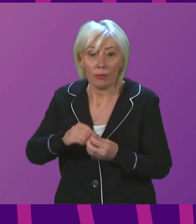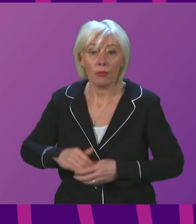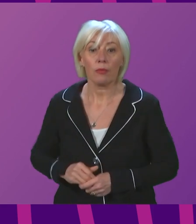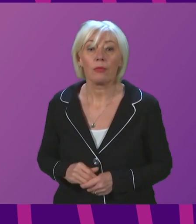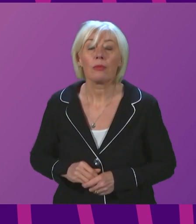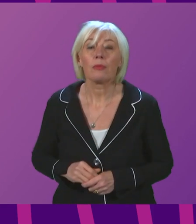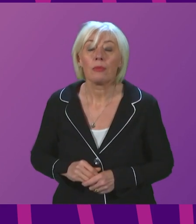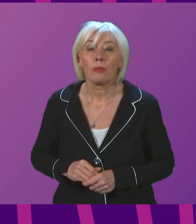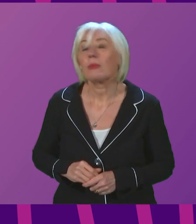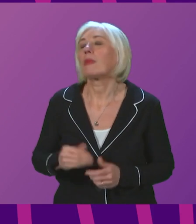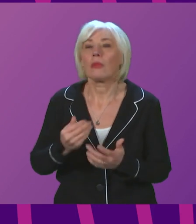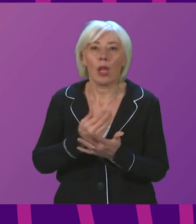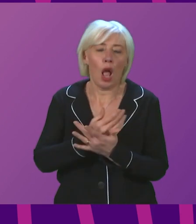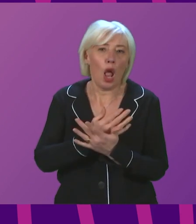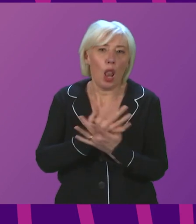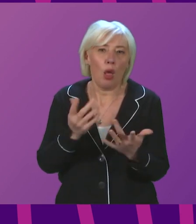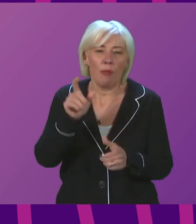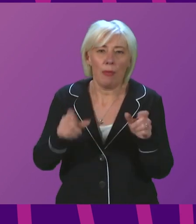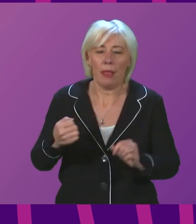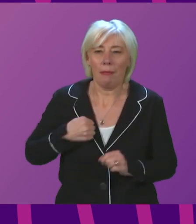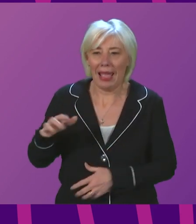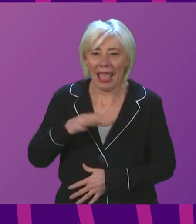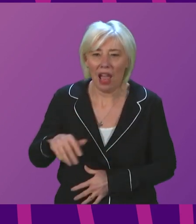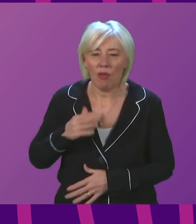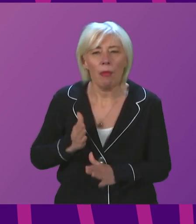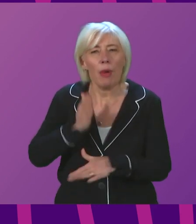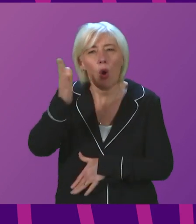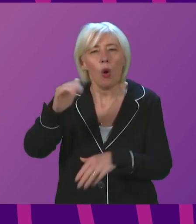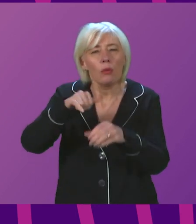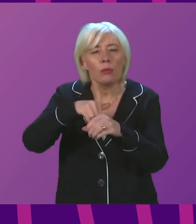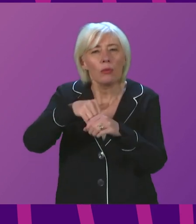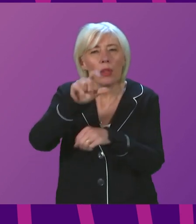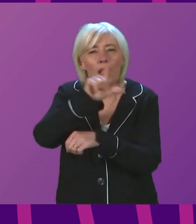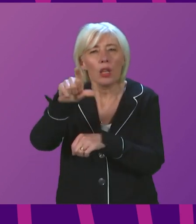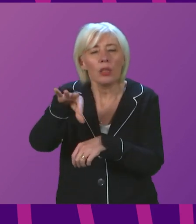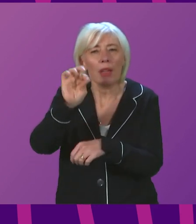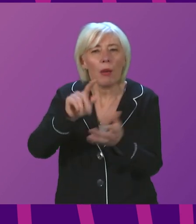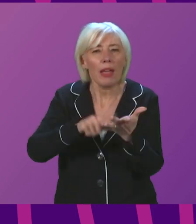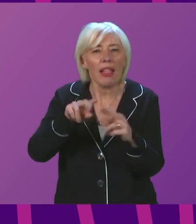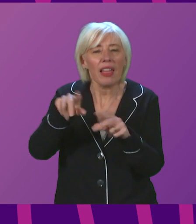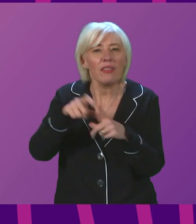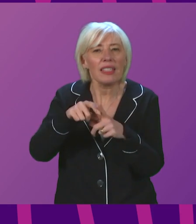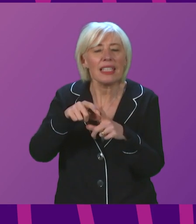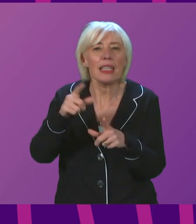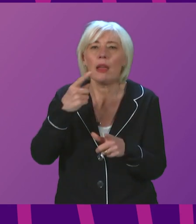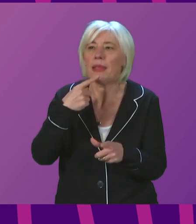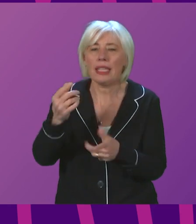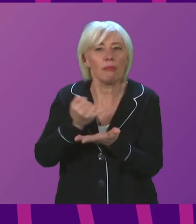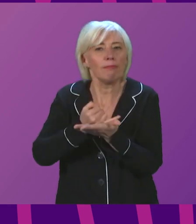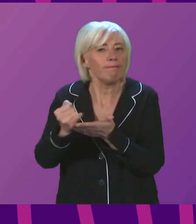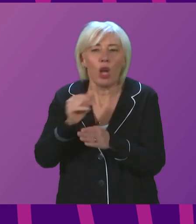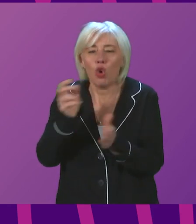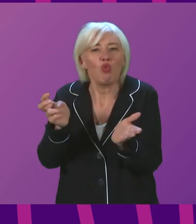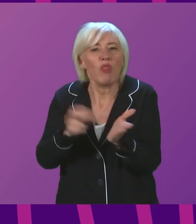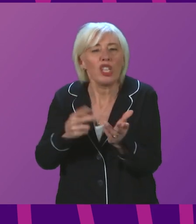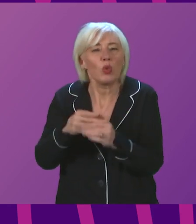A number of constituents and even a member of my own staff who visited pharmacies to collect lateral flow test kits were initially refused them as they were not registered with